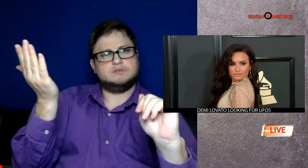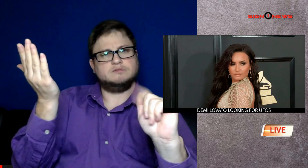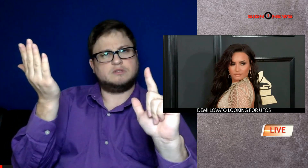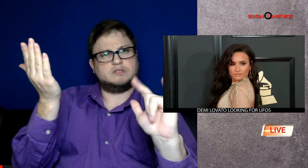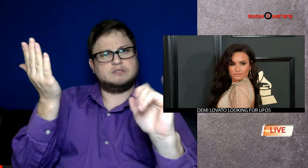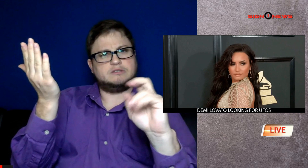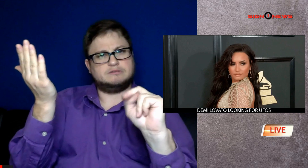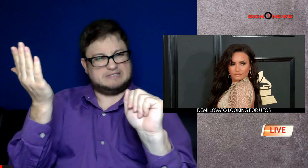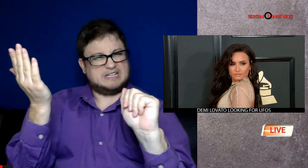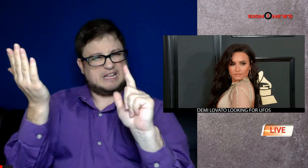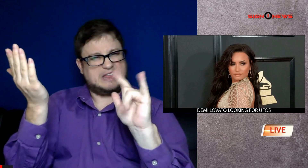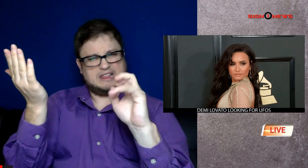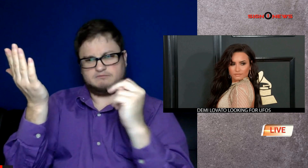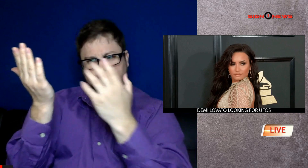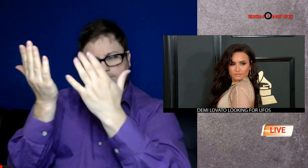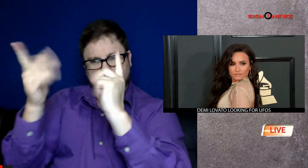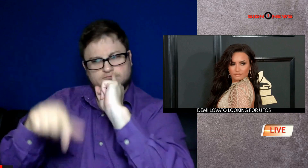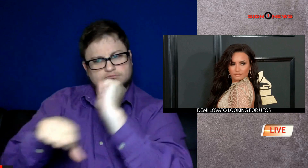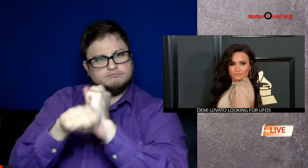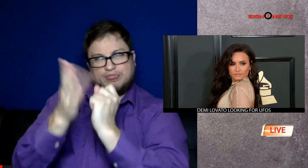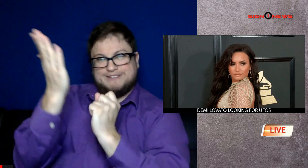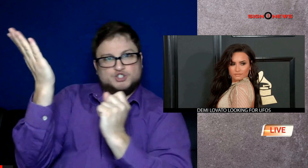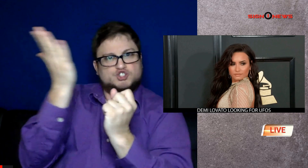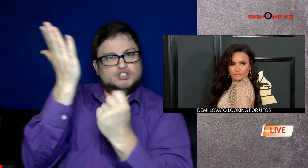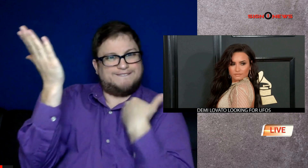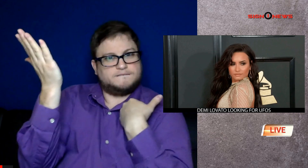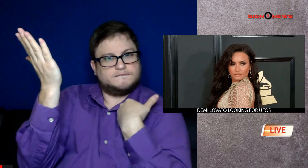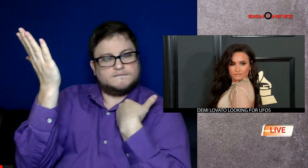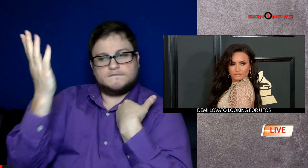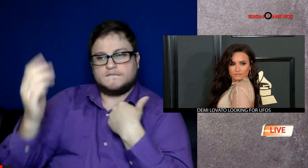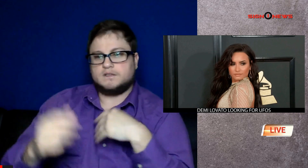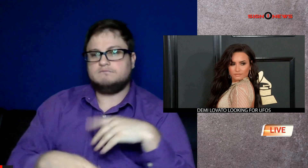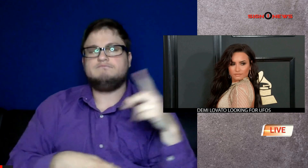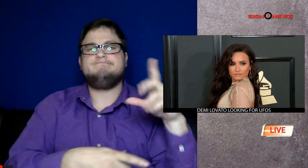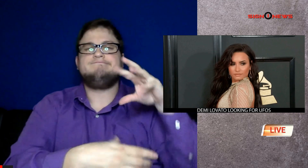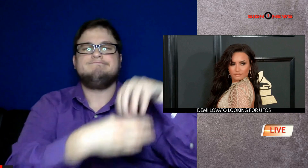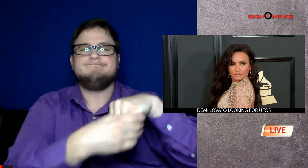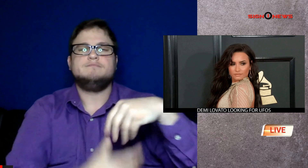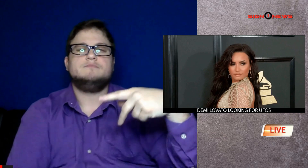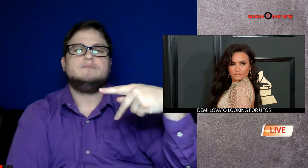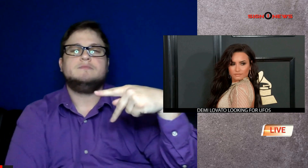I hope they him senior songwriter Demi Lovato is going after UFOs